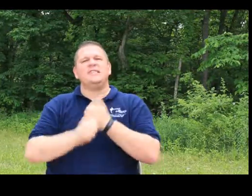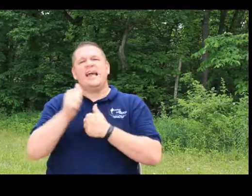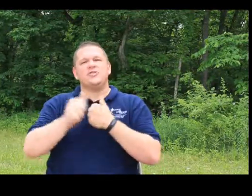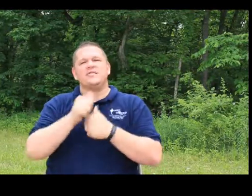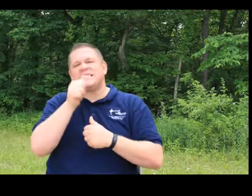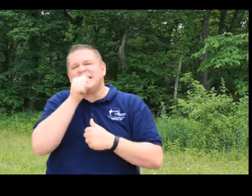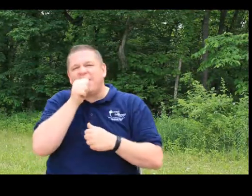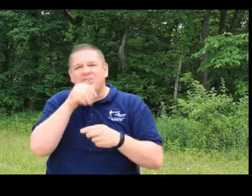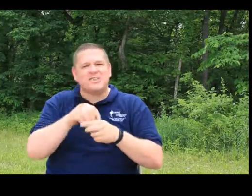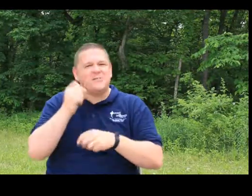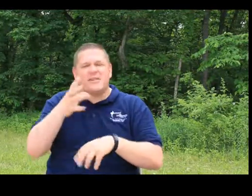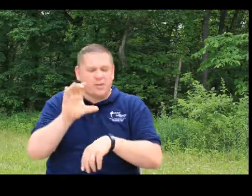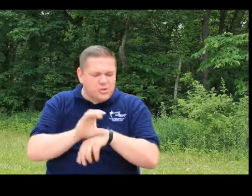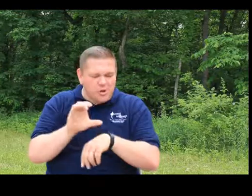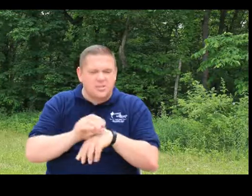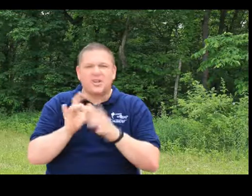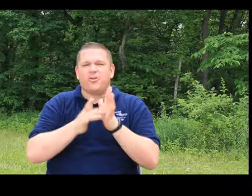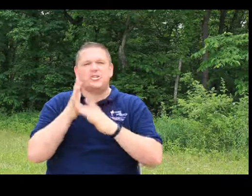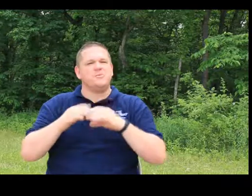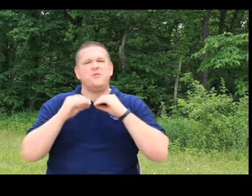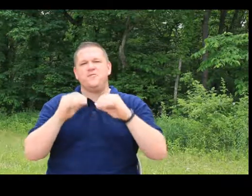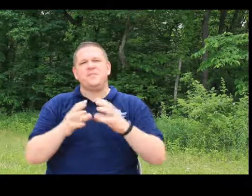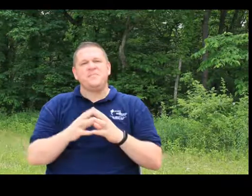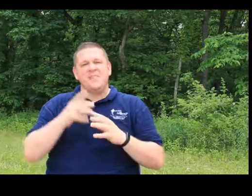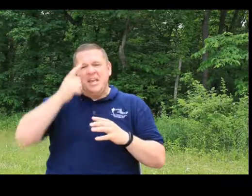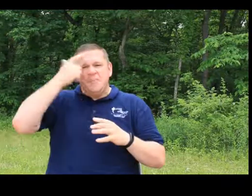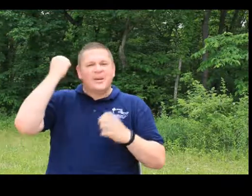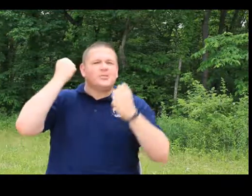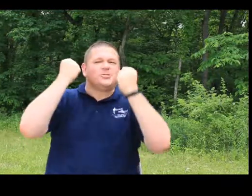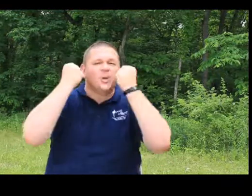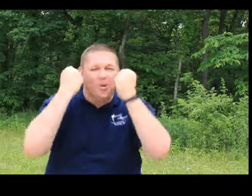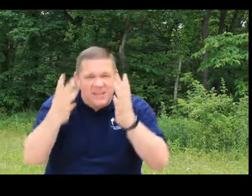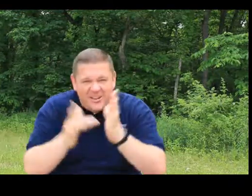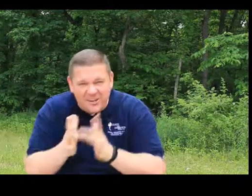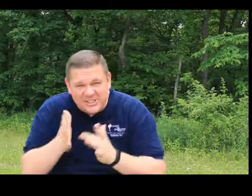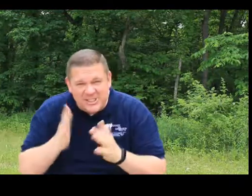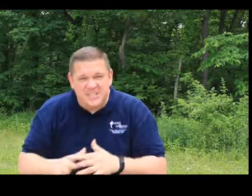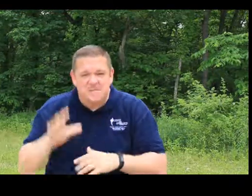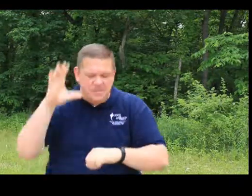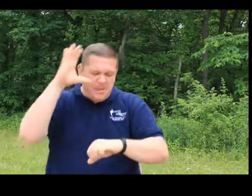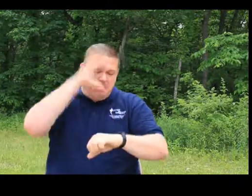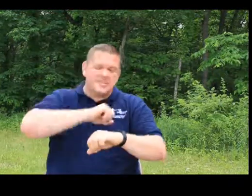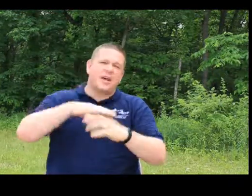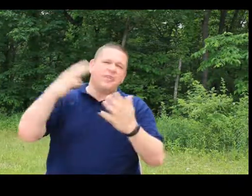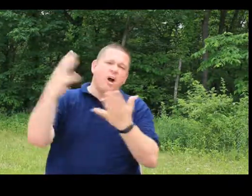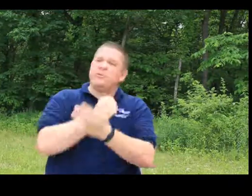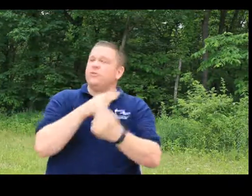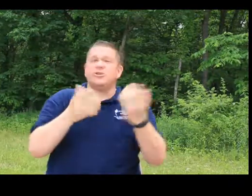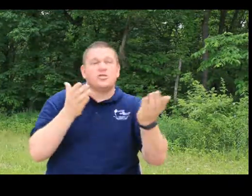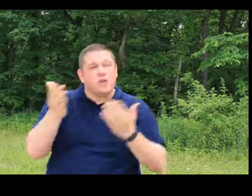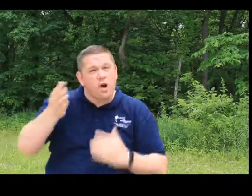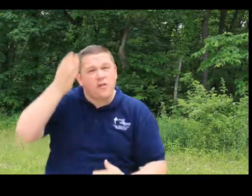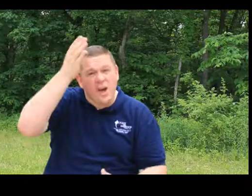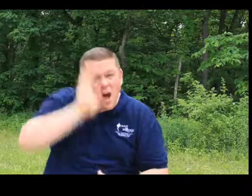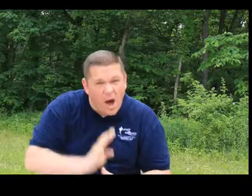dangerous secrets in many of our churches and in Christian movement. Because so many Christians miss out on the opportunity to serve God